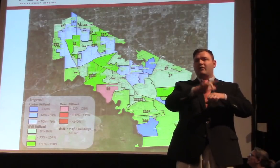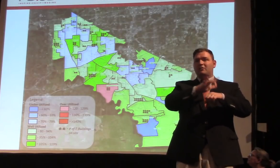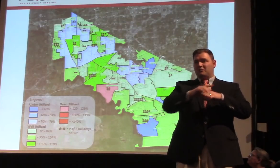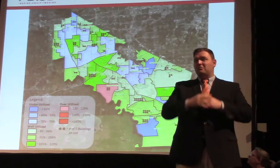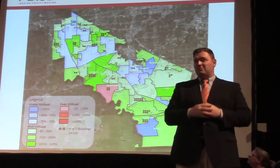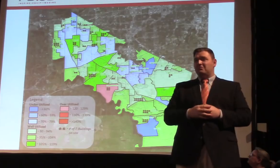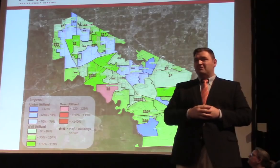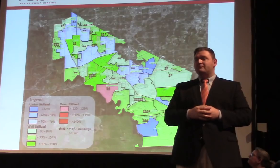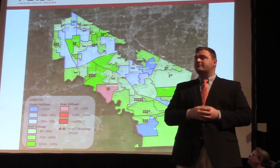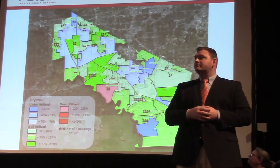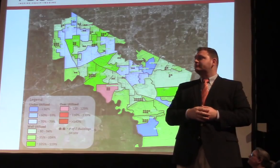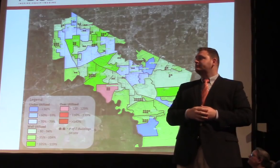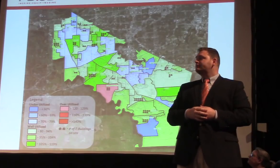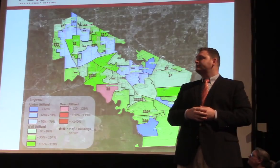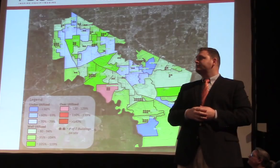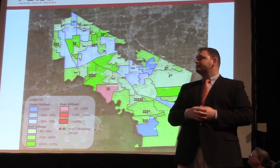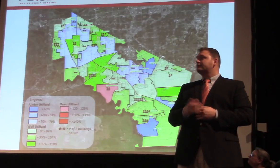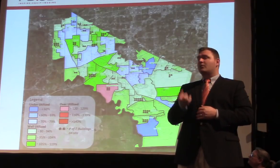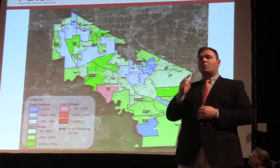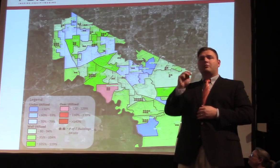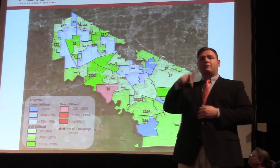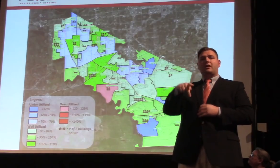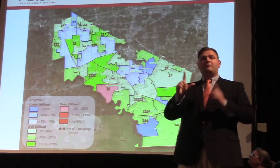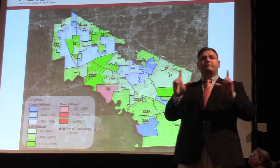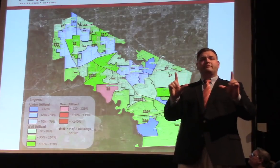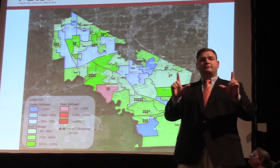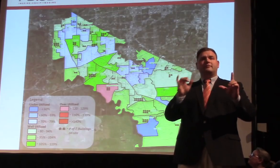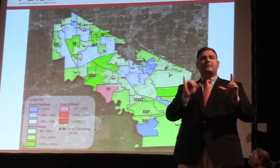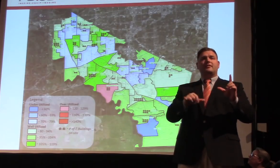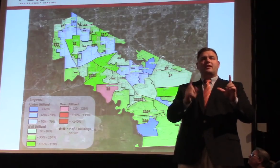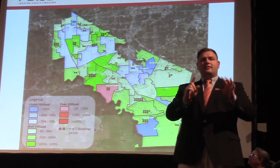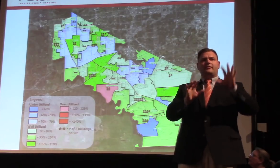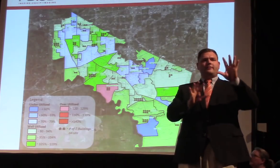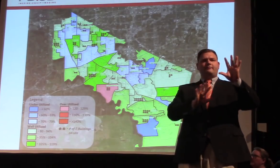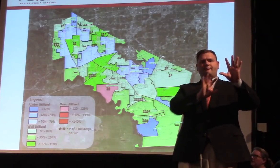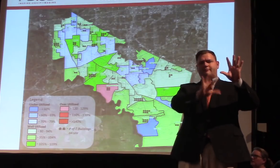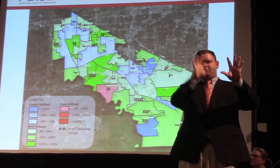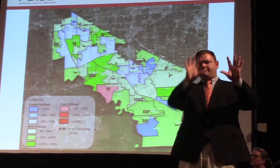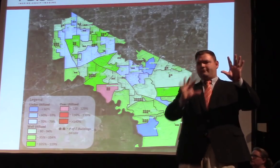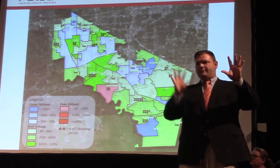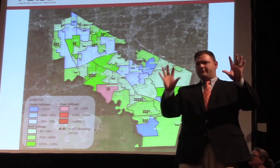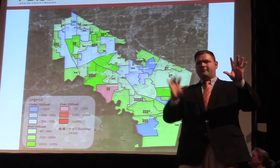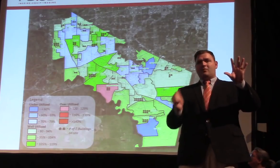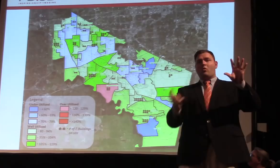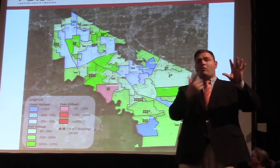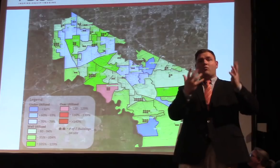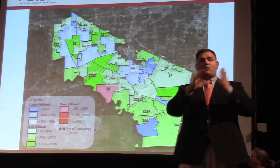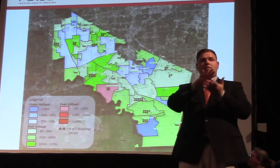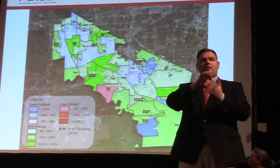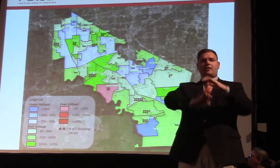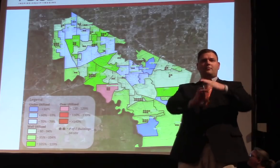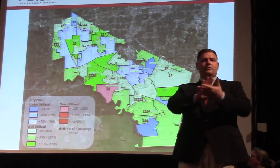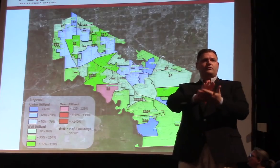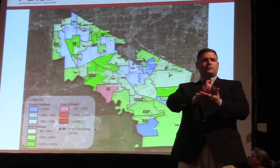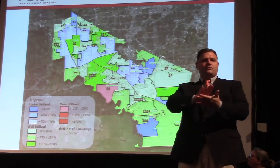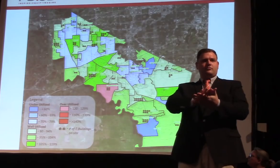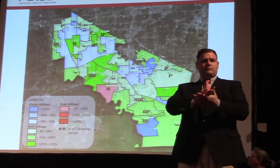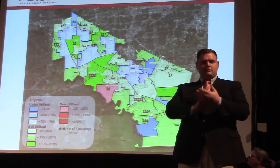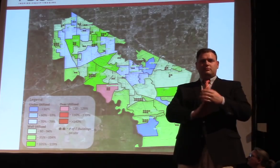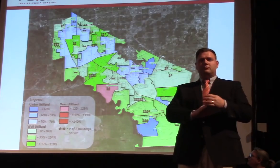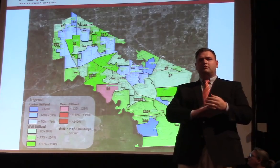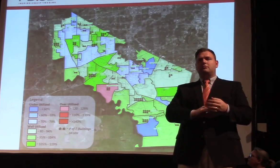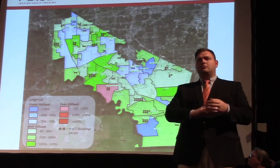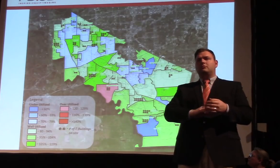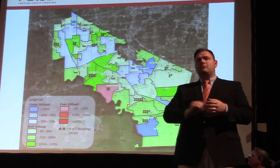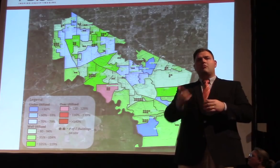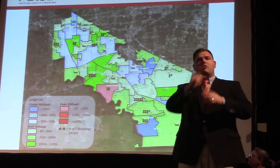This is one of our maps. This is the current utilization of all of the elementary schools. And this is just to kind of take